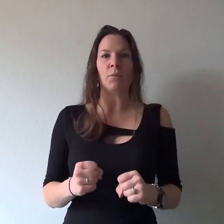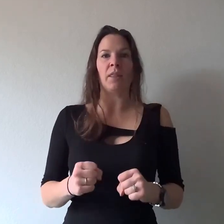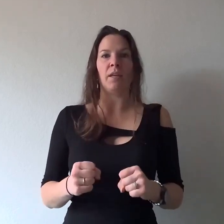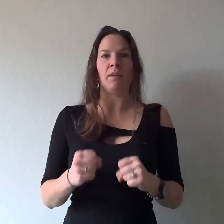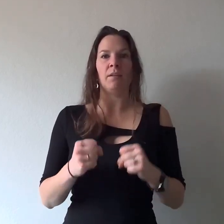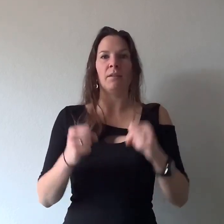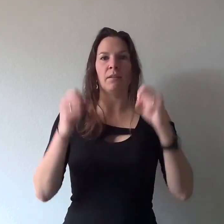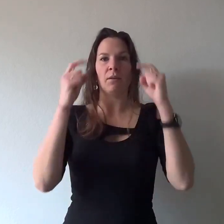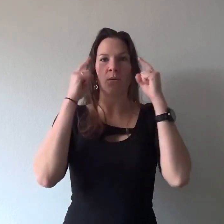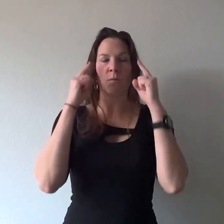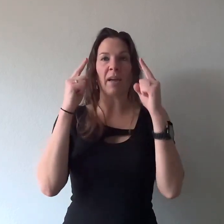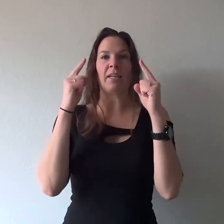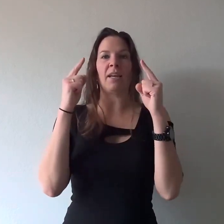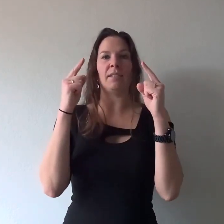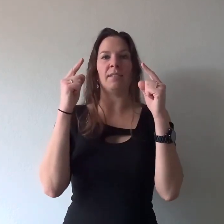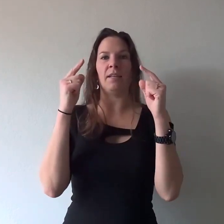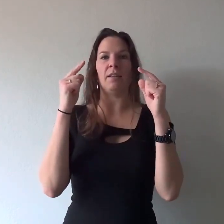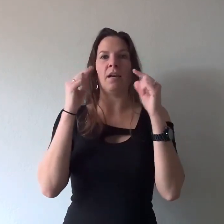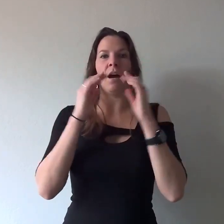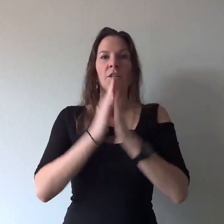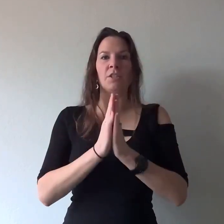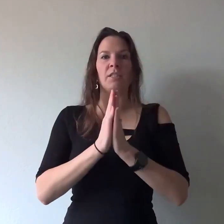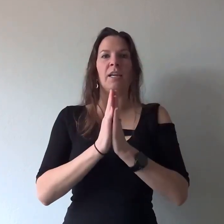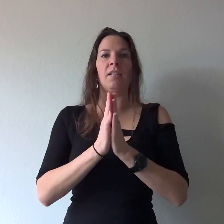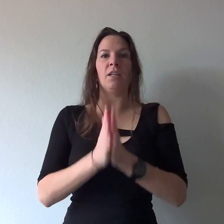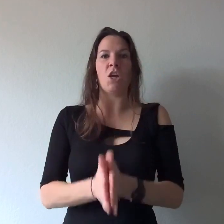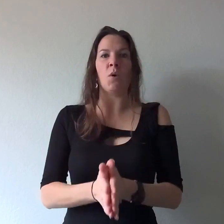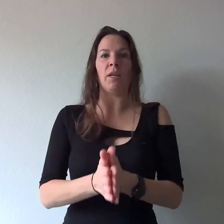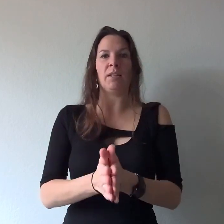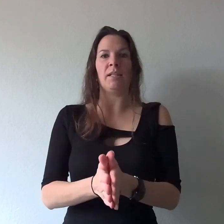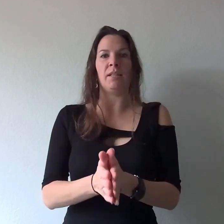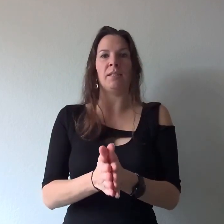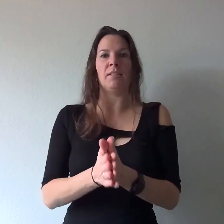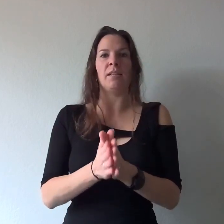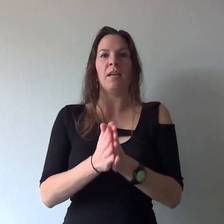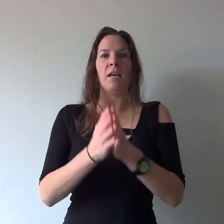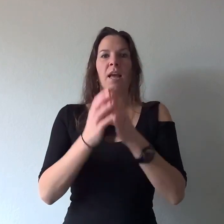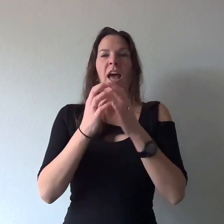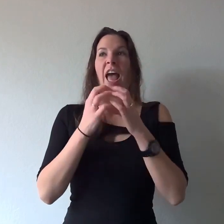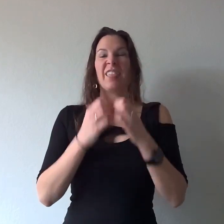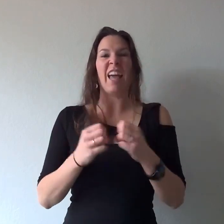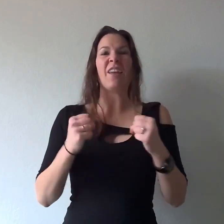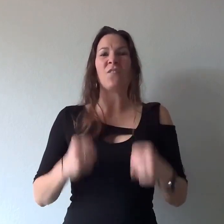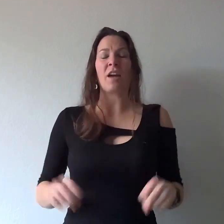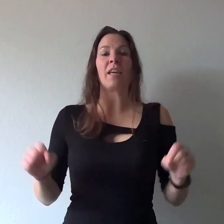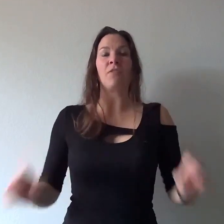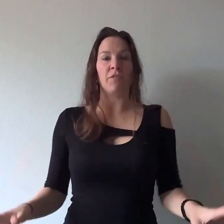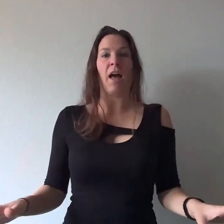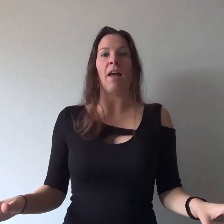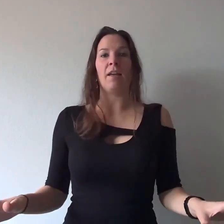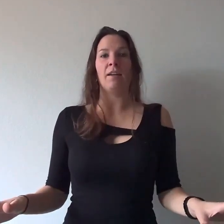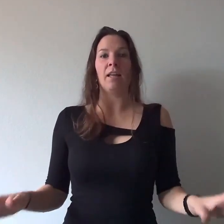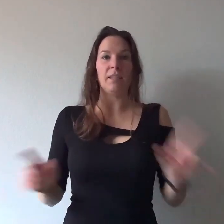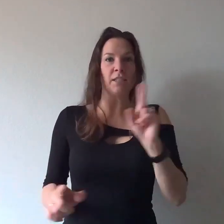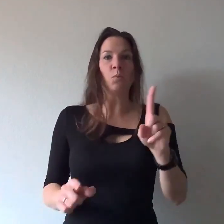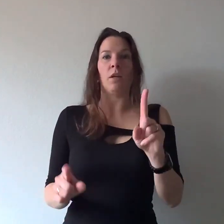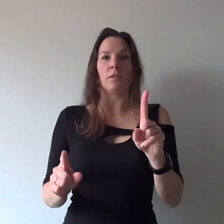with it recognize it understand it, know it exists and let it fucking fly at least once